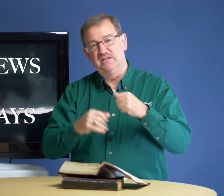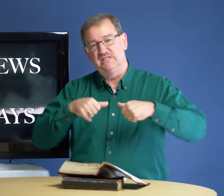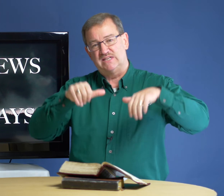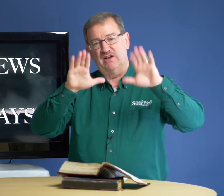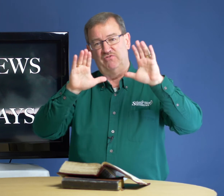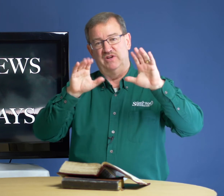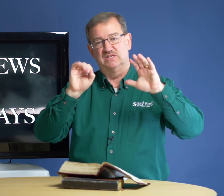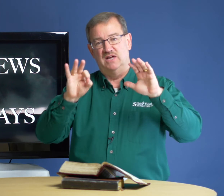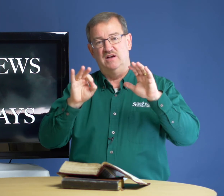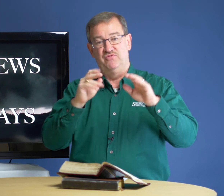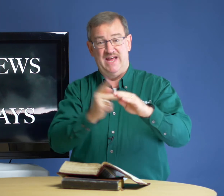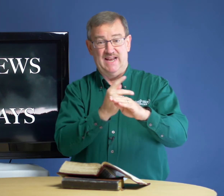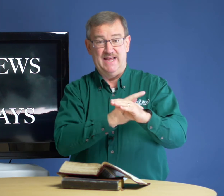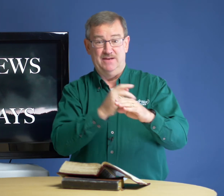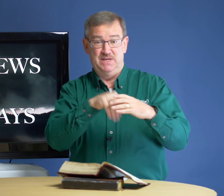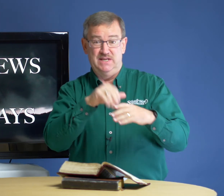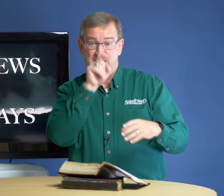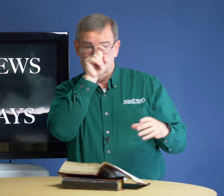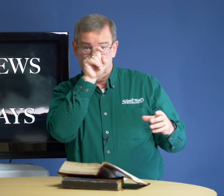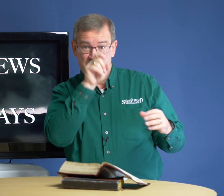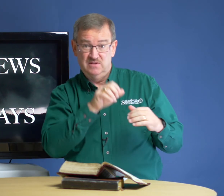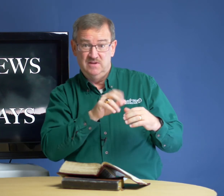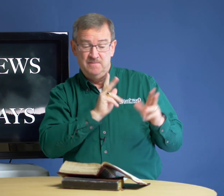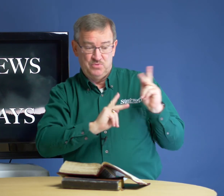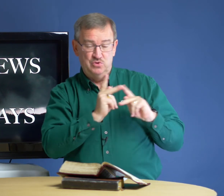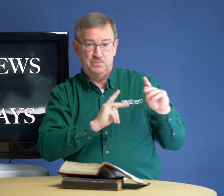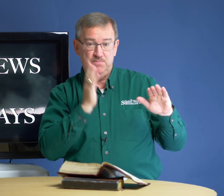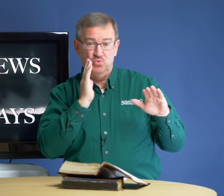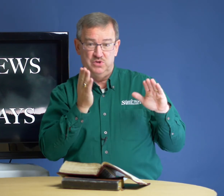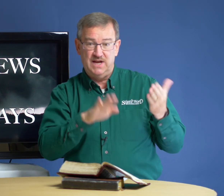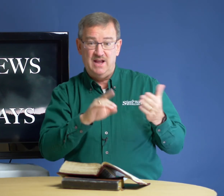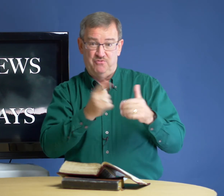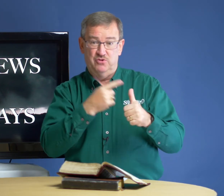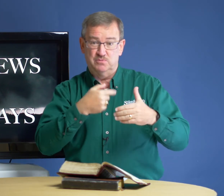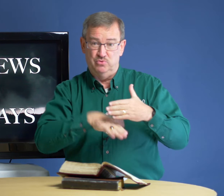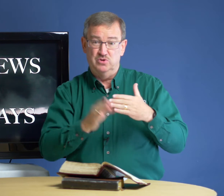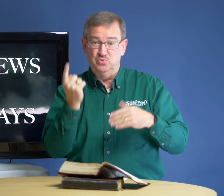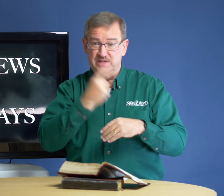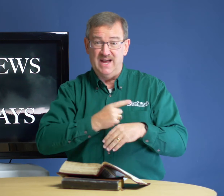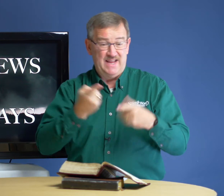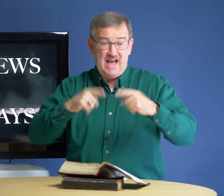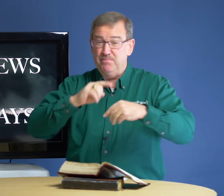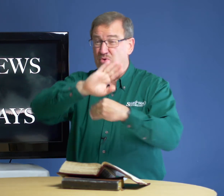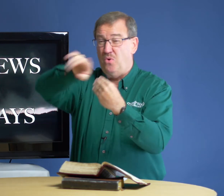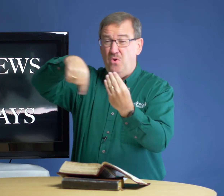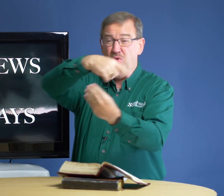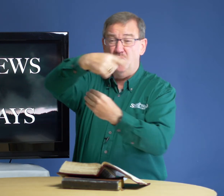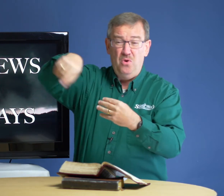sacrifice of that lamb in Egypt, those people would die. The firstborn would die. It happened all, all